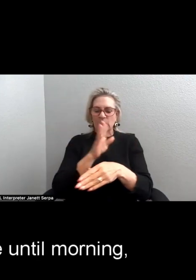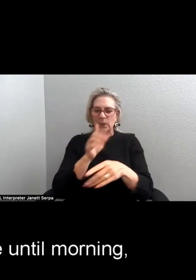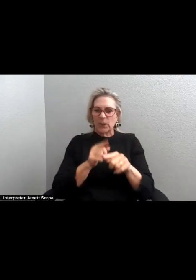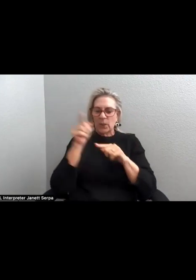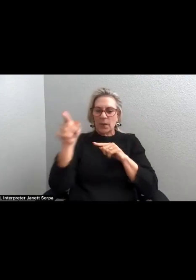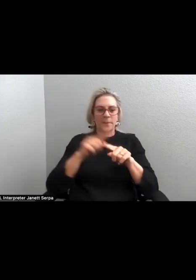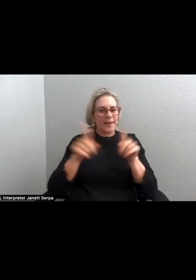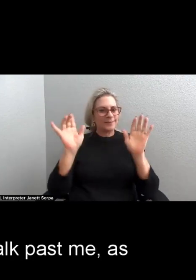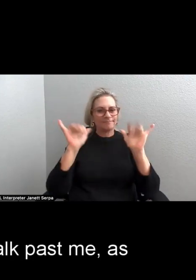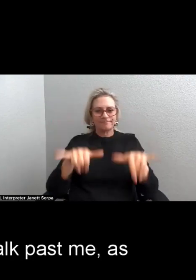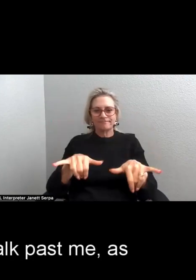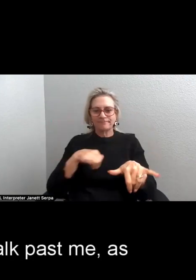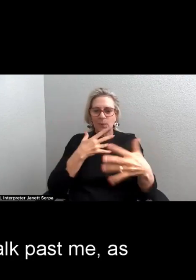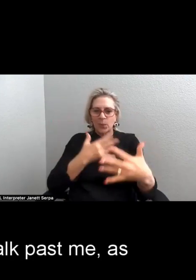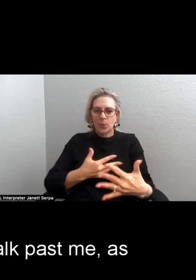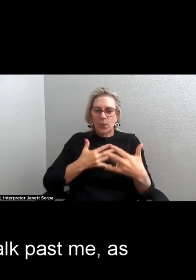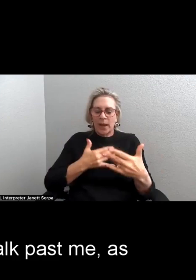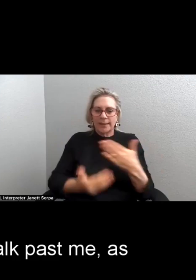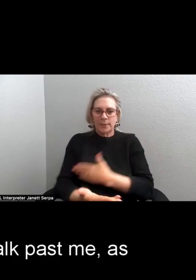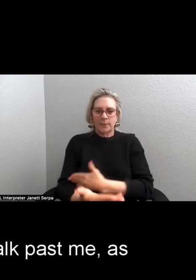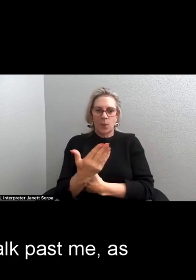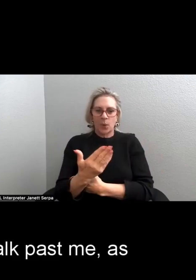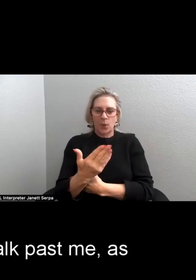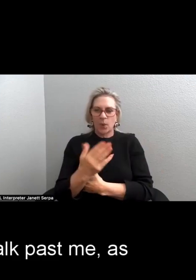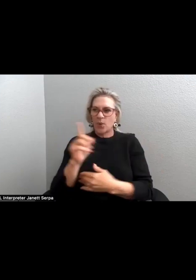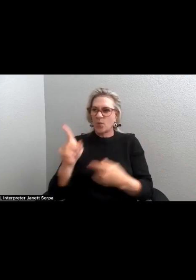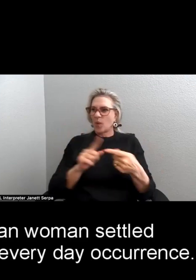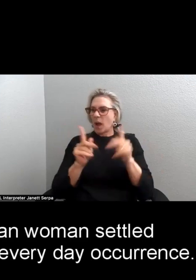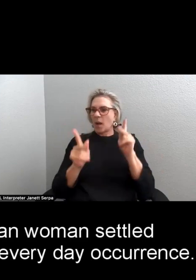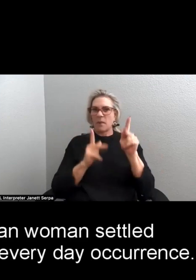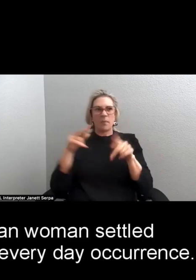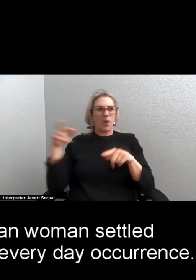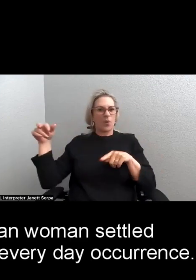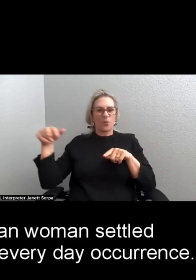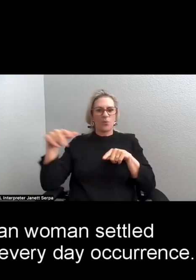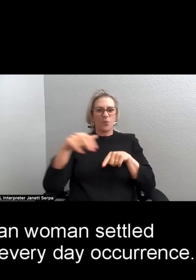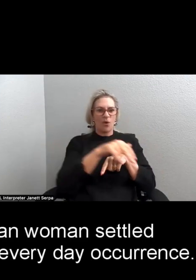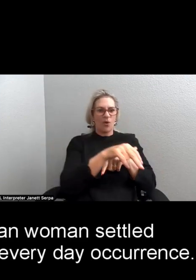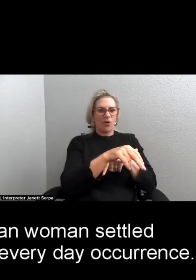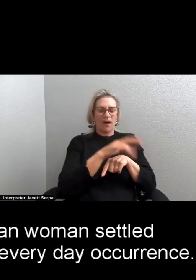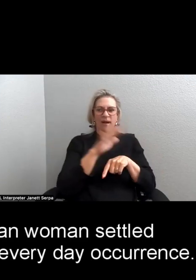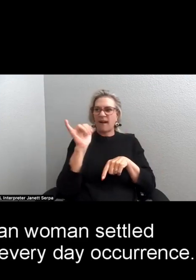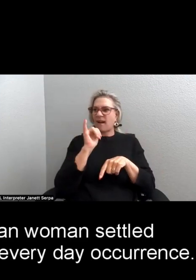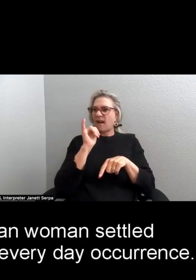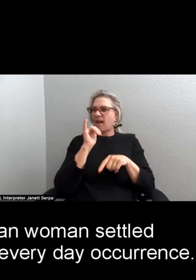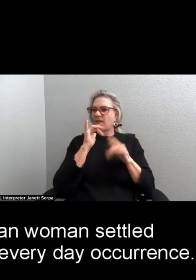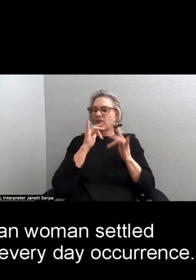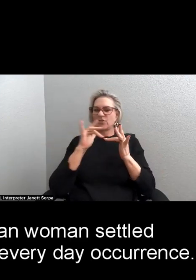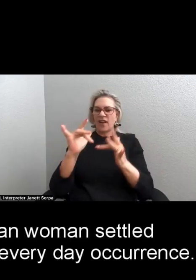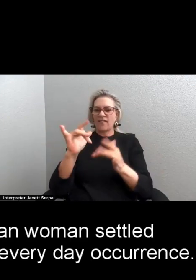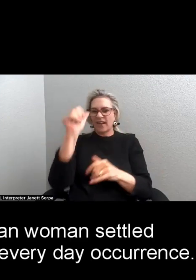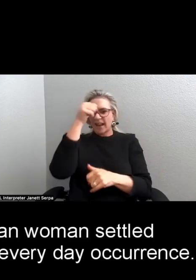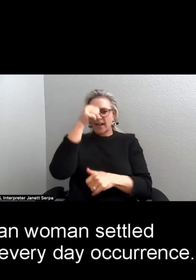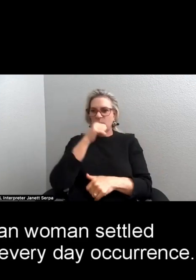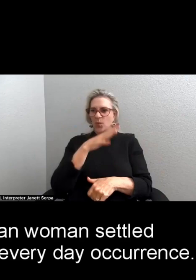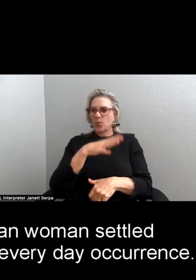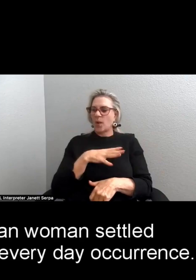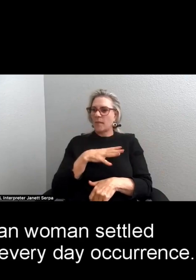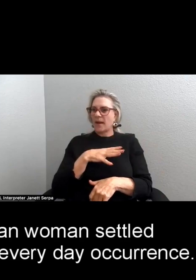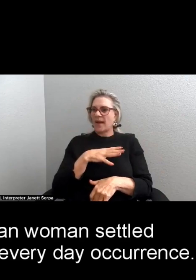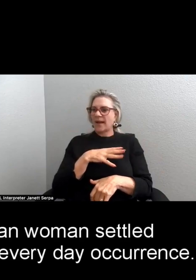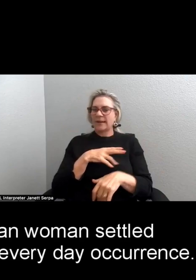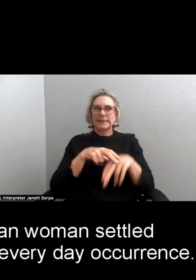morning, when people walk past me as if a travel-worn Indian woman settled on her